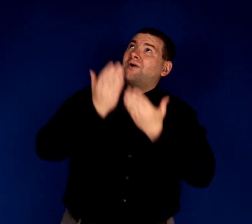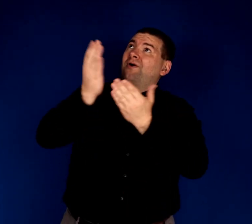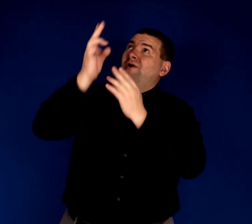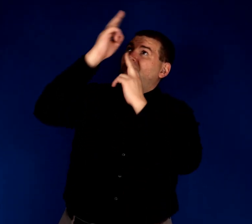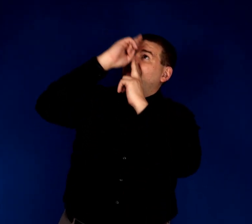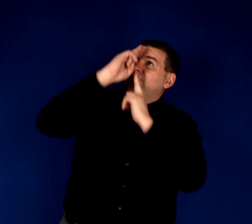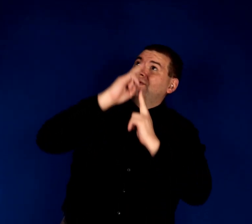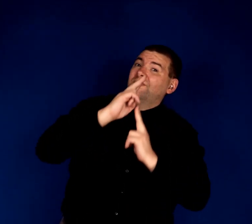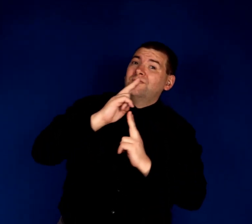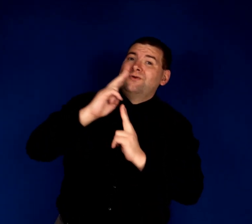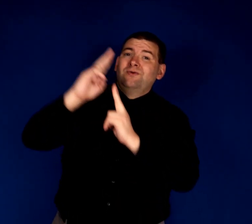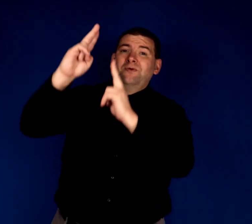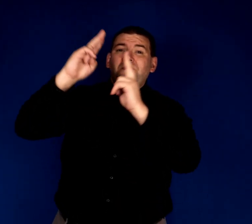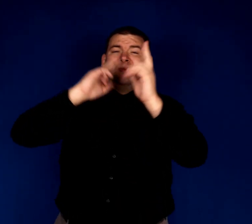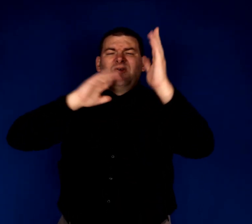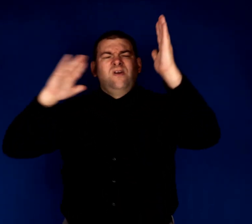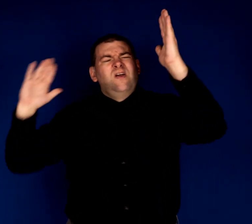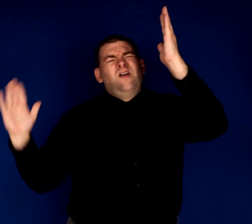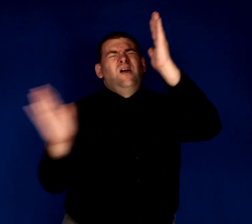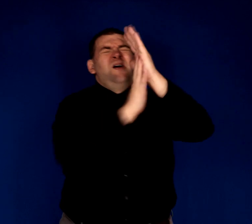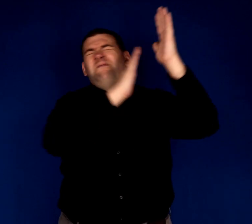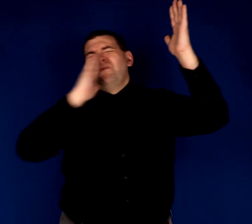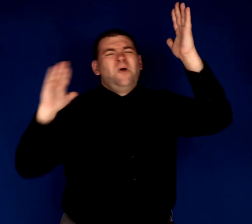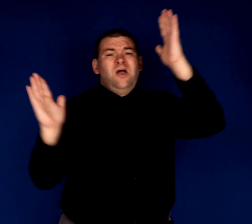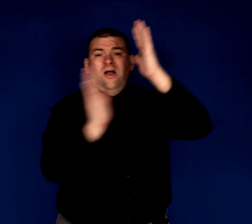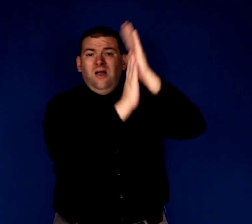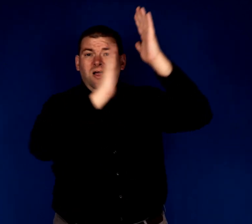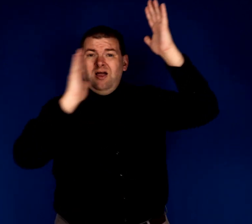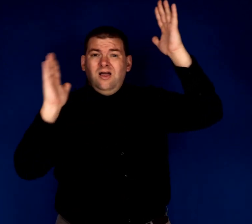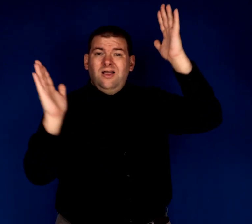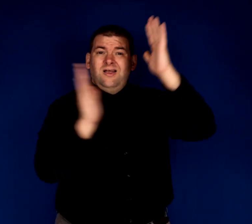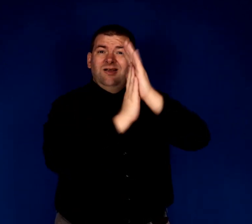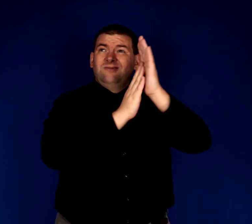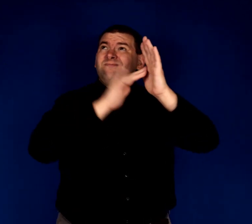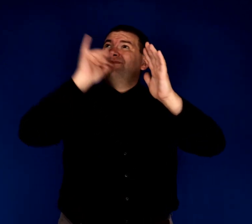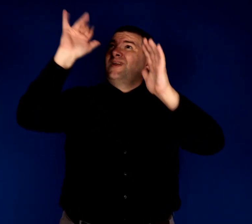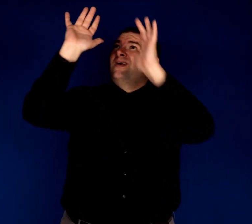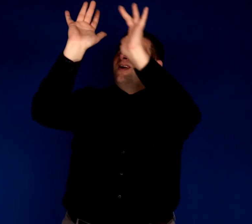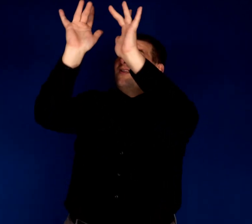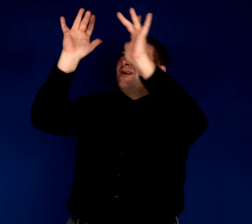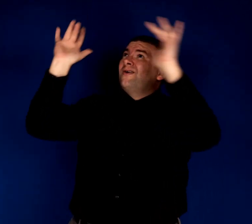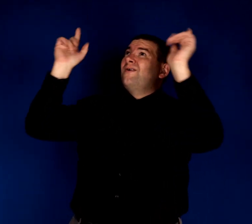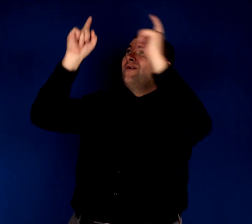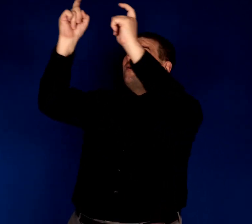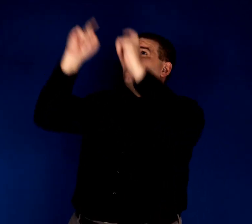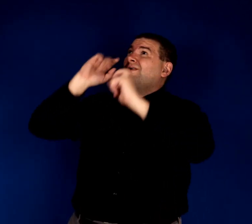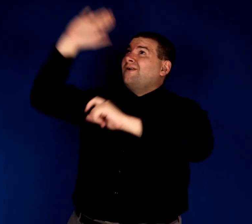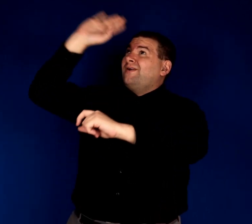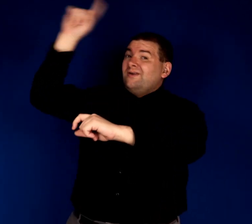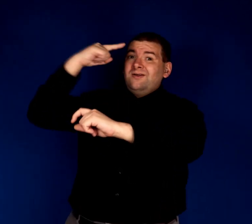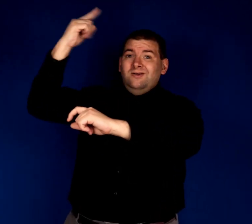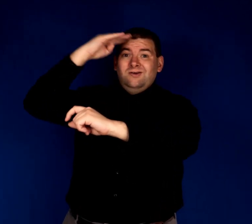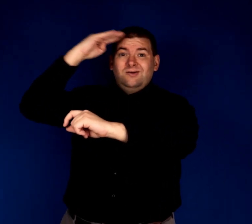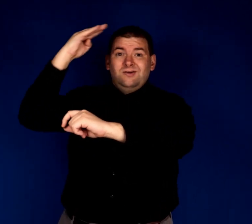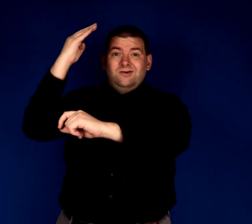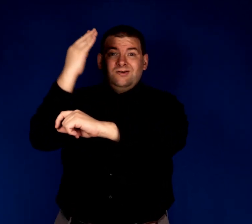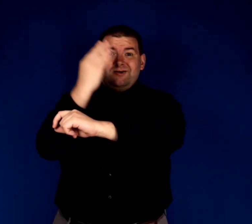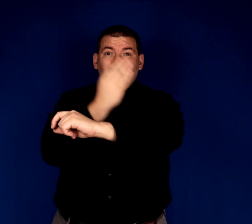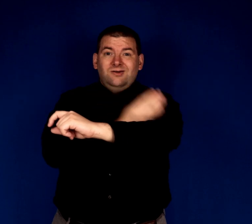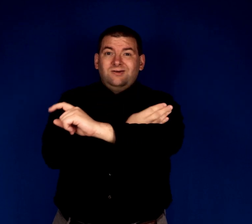offer a tribute of praise For the glorious gift of